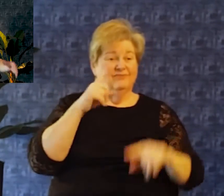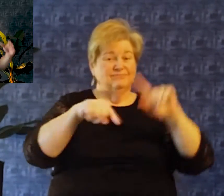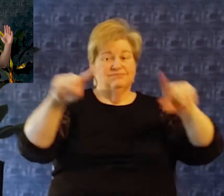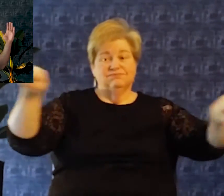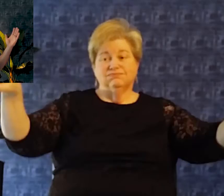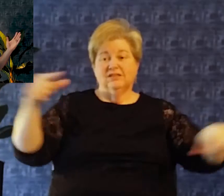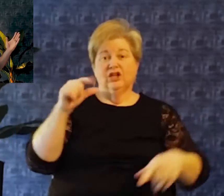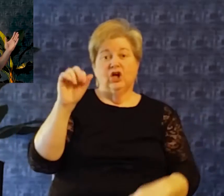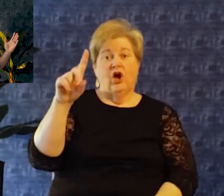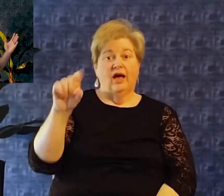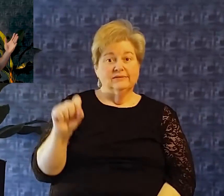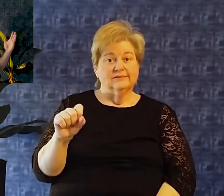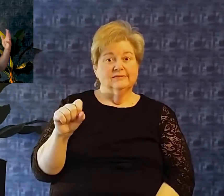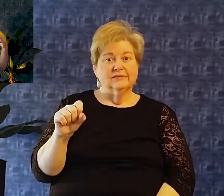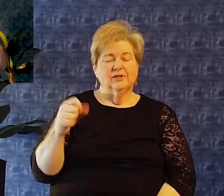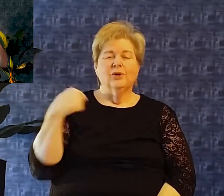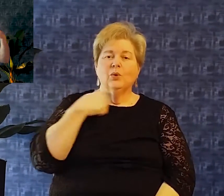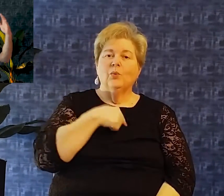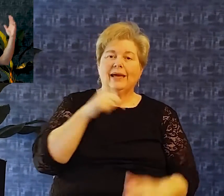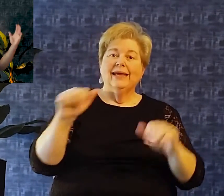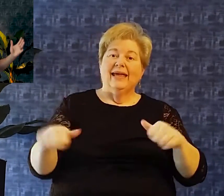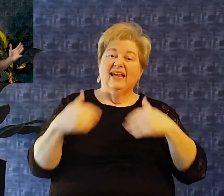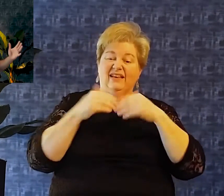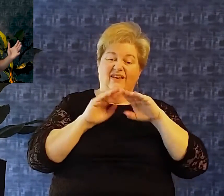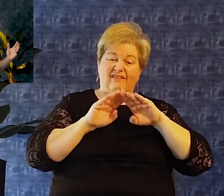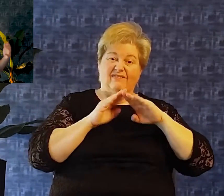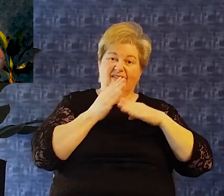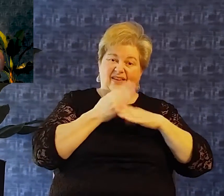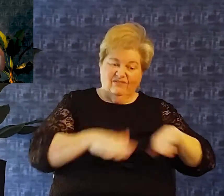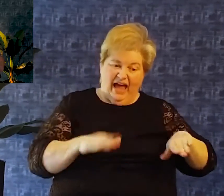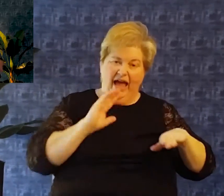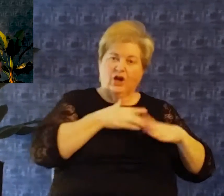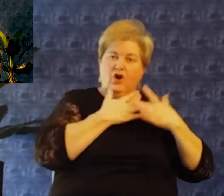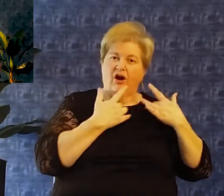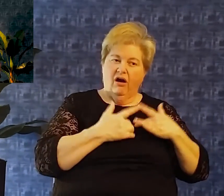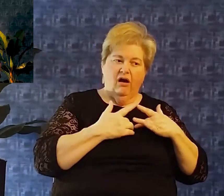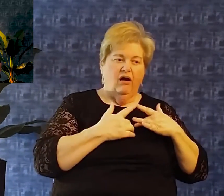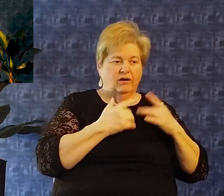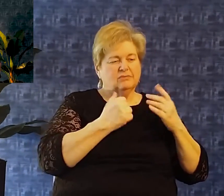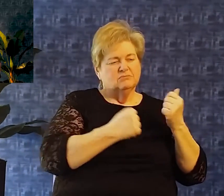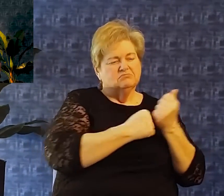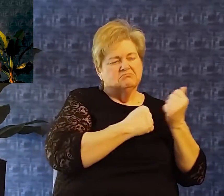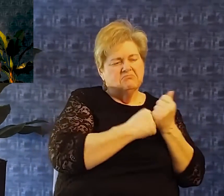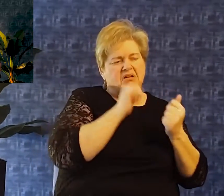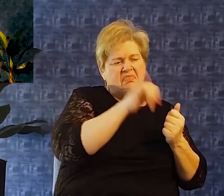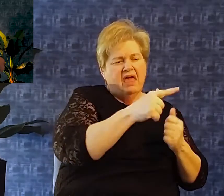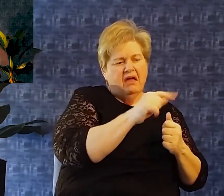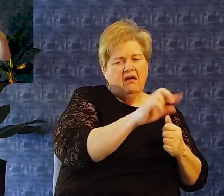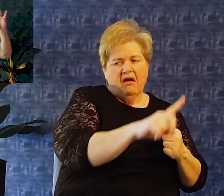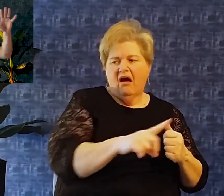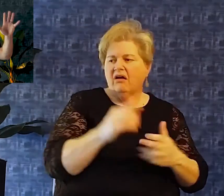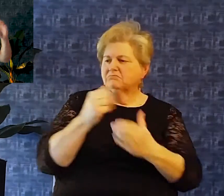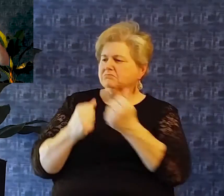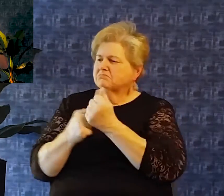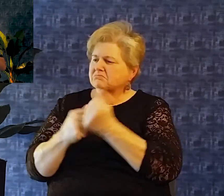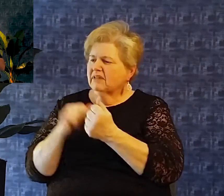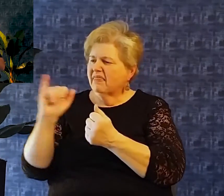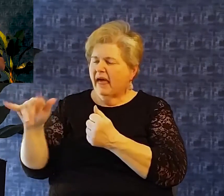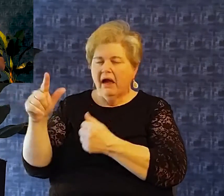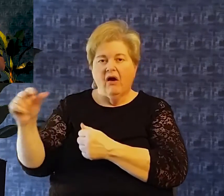multiplicity of gods if there was a plurality of gods We could have divided hearts and give some loyalty to this god or to that god And that was